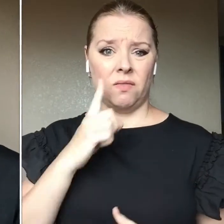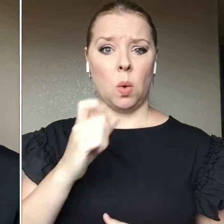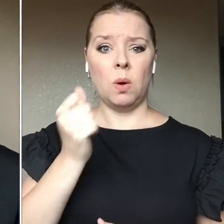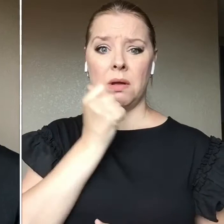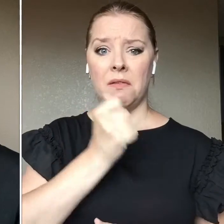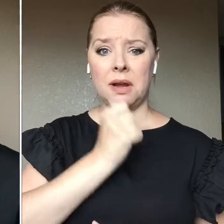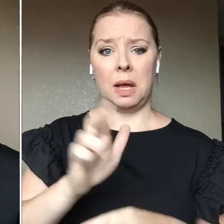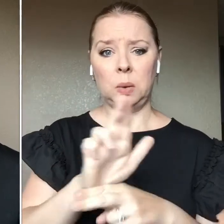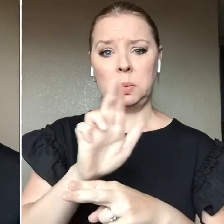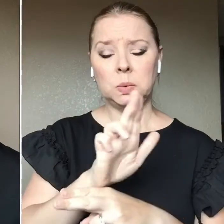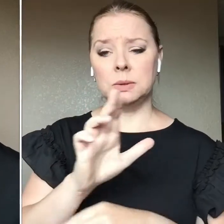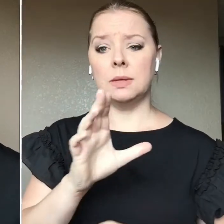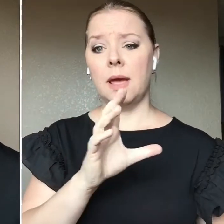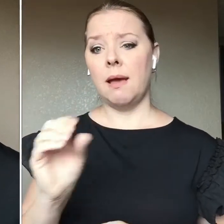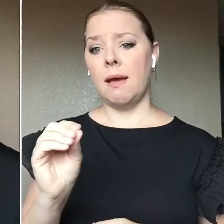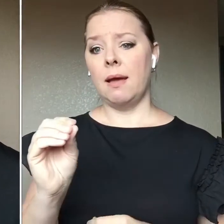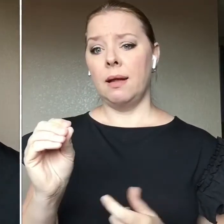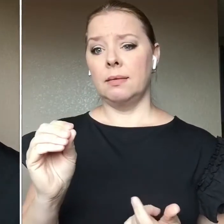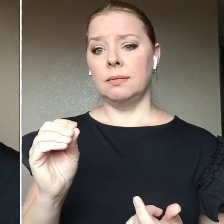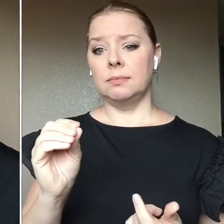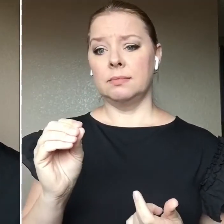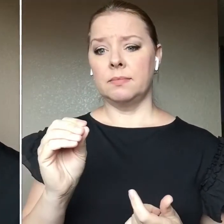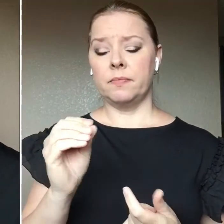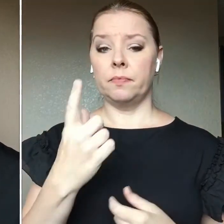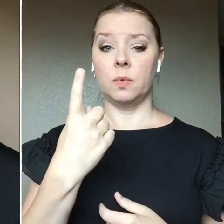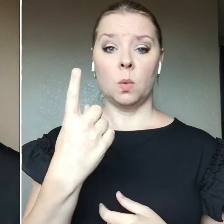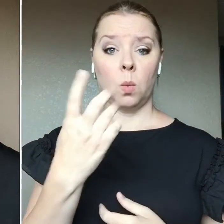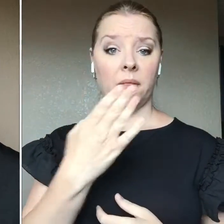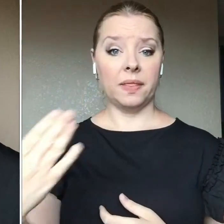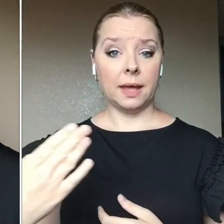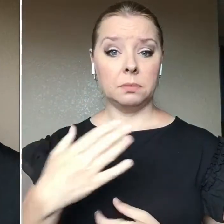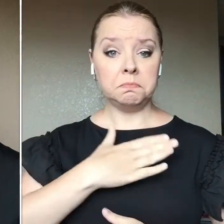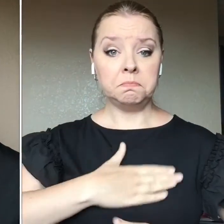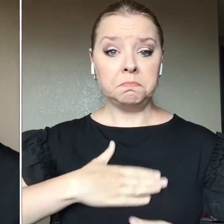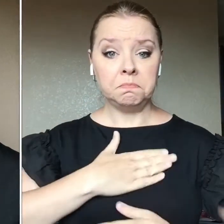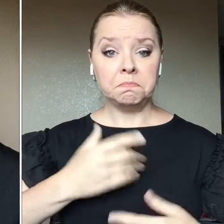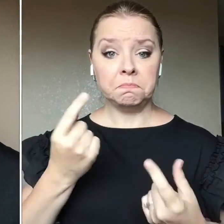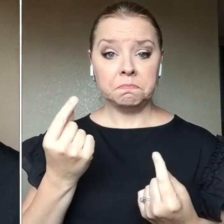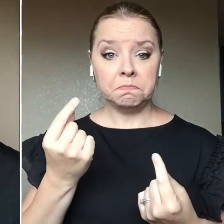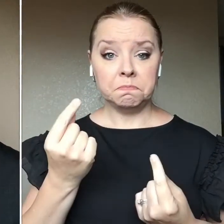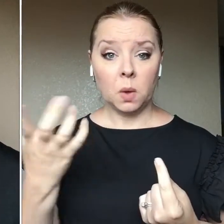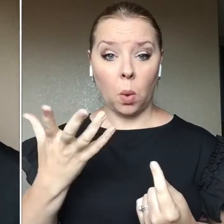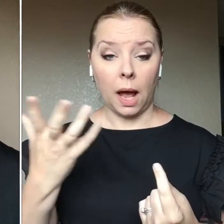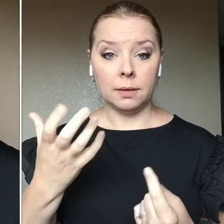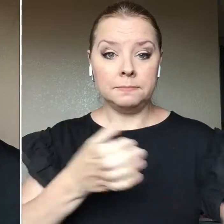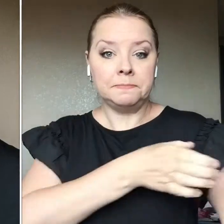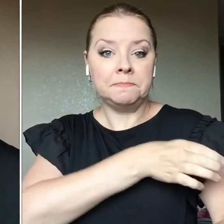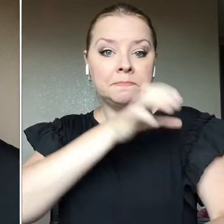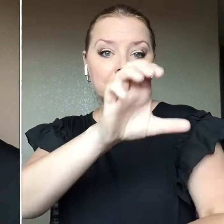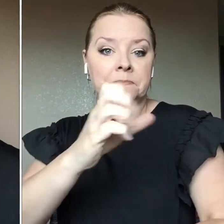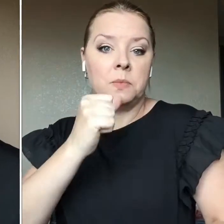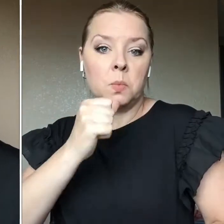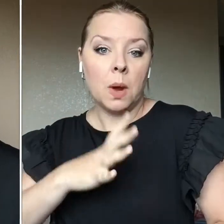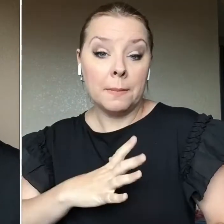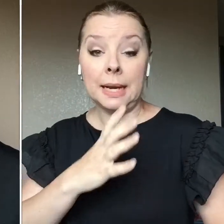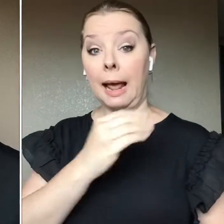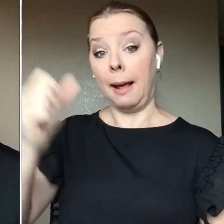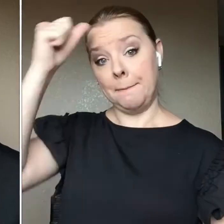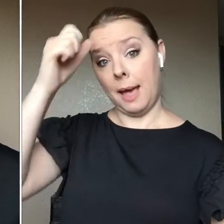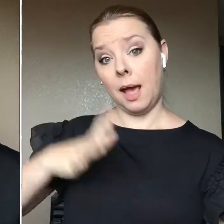And one of the things that I really enjoy doing is empowering women and men to be their best